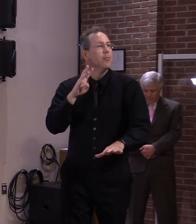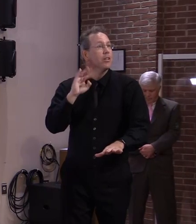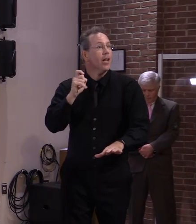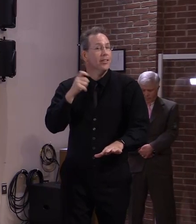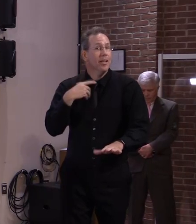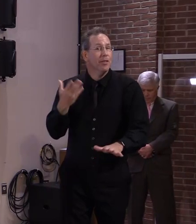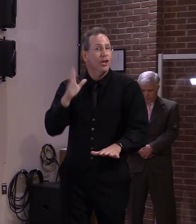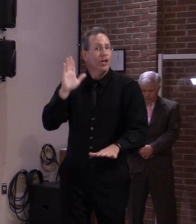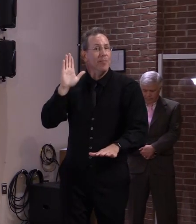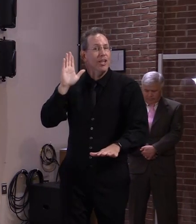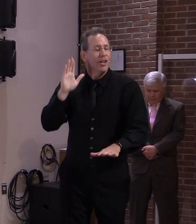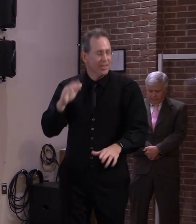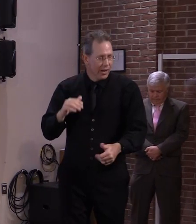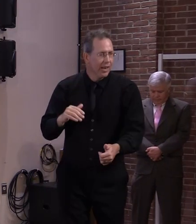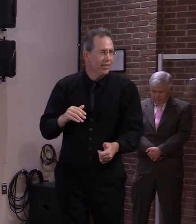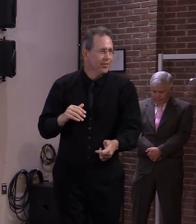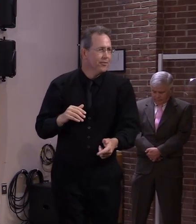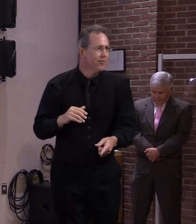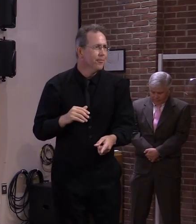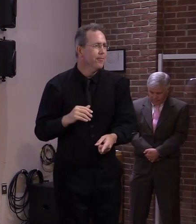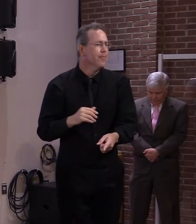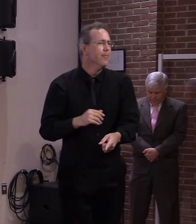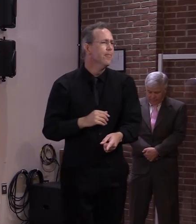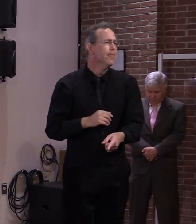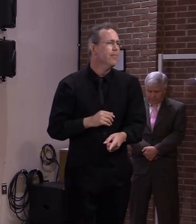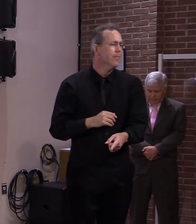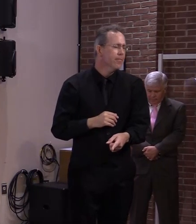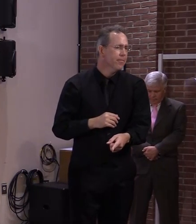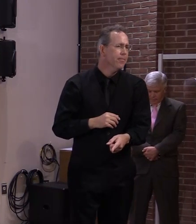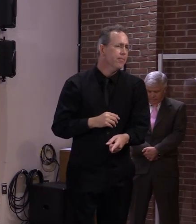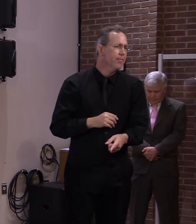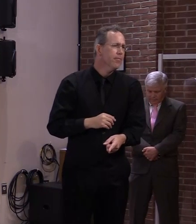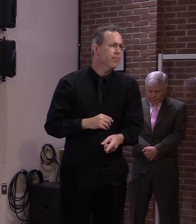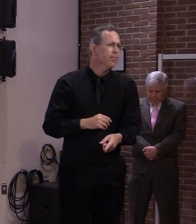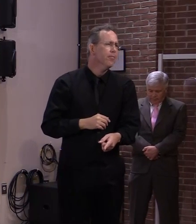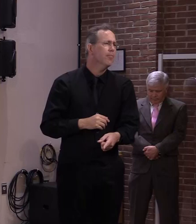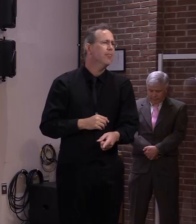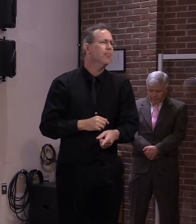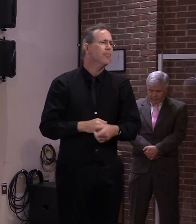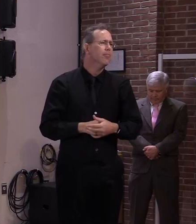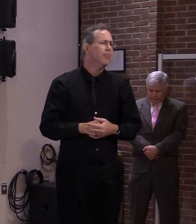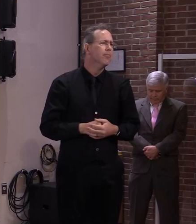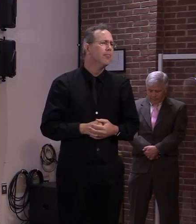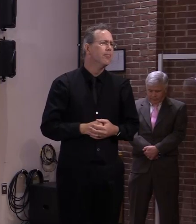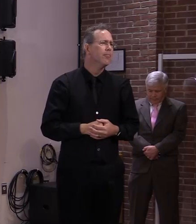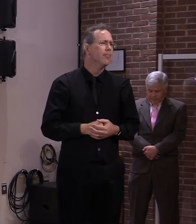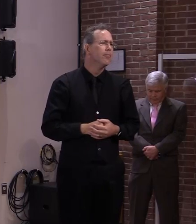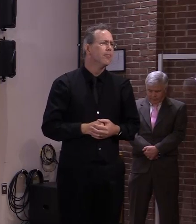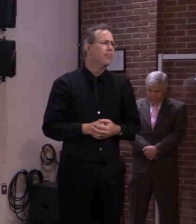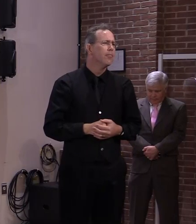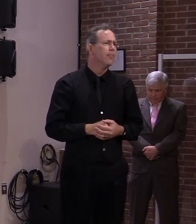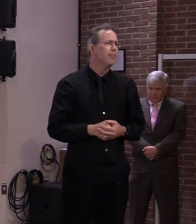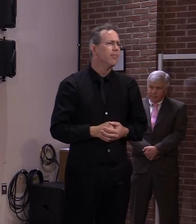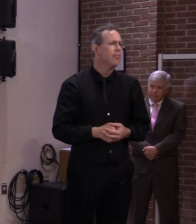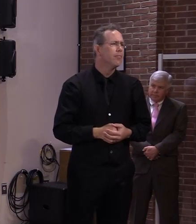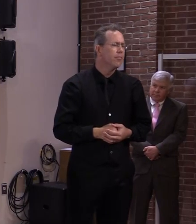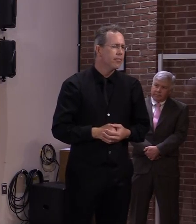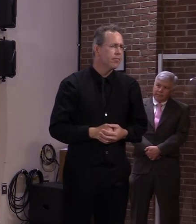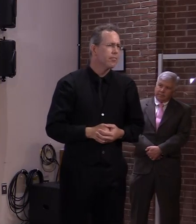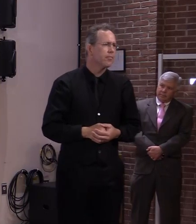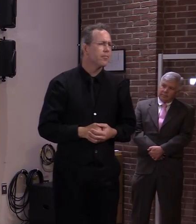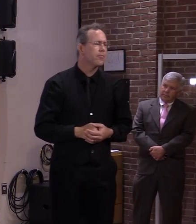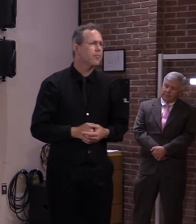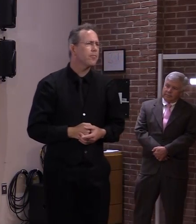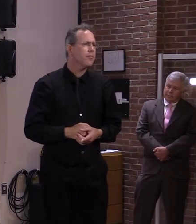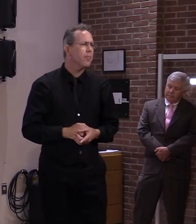governor you've mentioned a lot about how we got to this 80 mark and doing the age band approach but can you talk a little bit about why